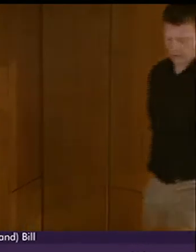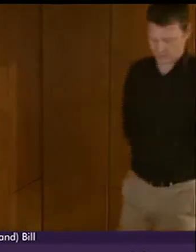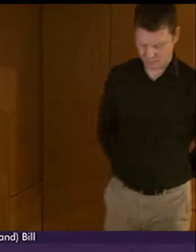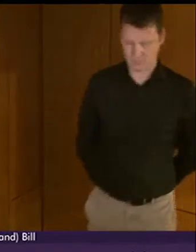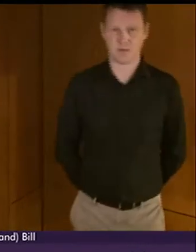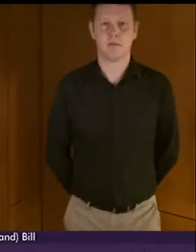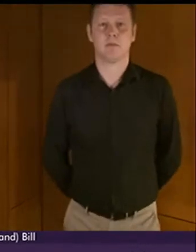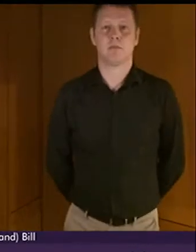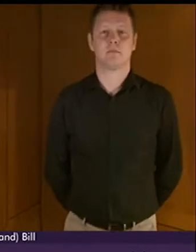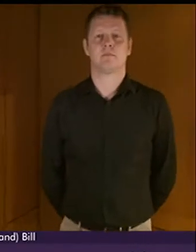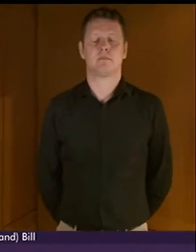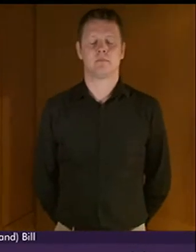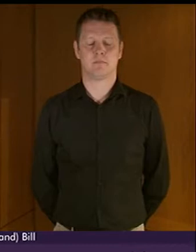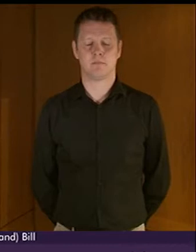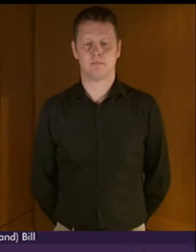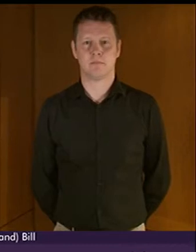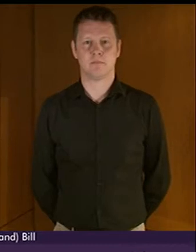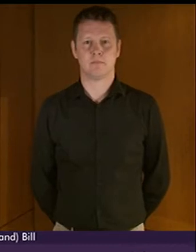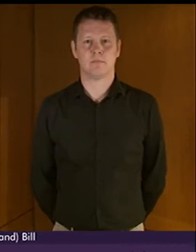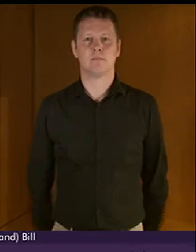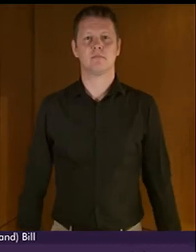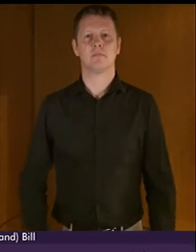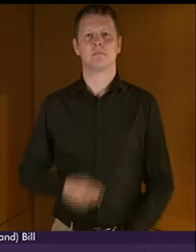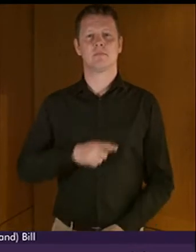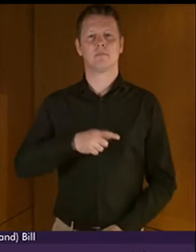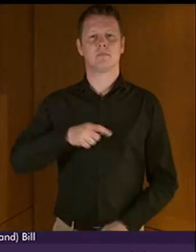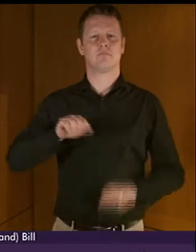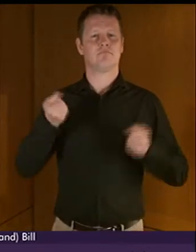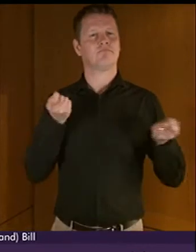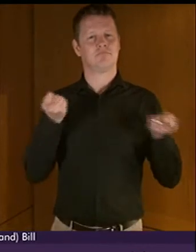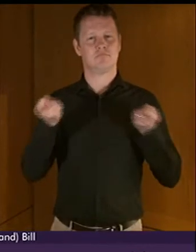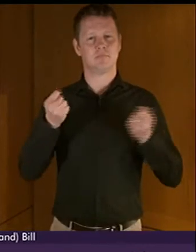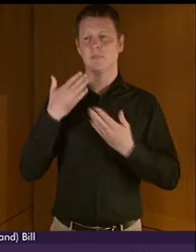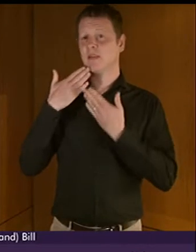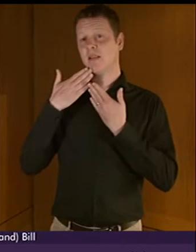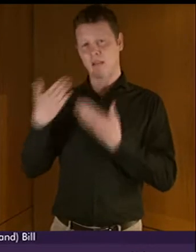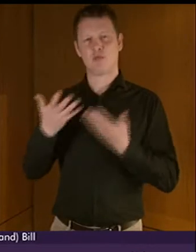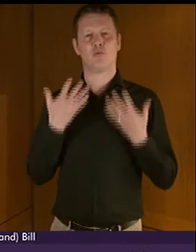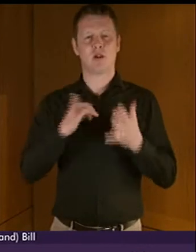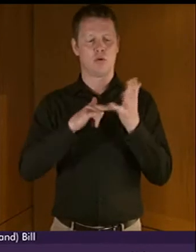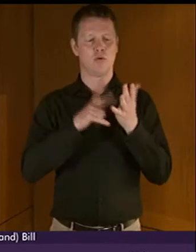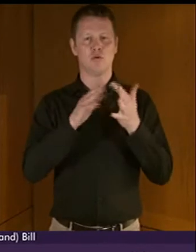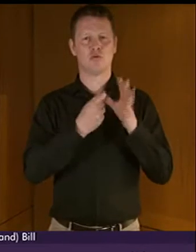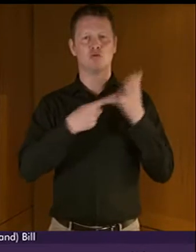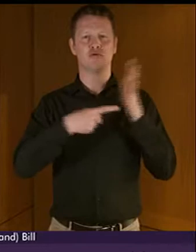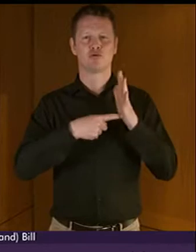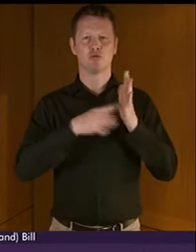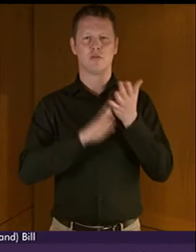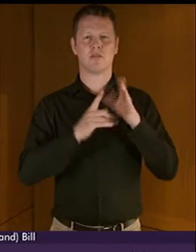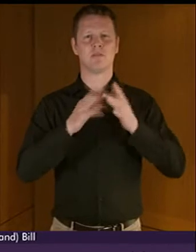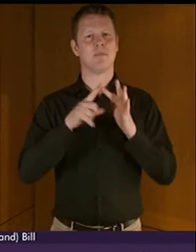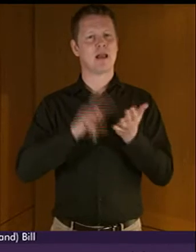Thank you. I now call Stuart Maxwell to speak on behalf of the Education and Culture Committee. Thank you very much,